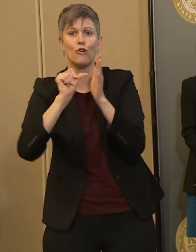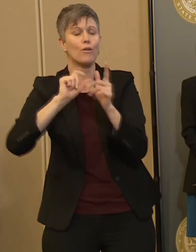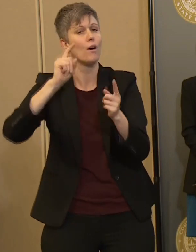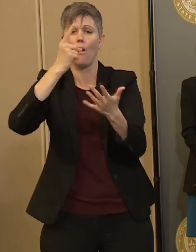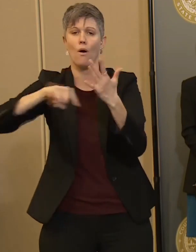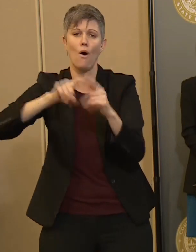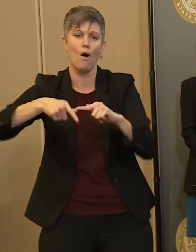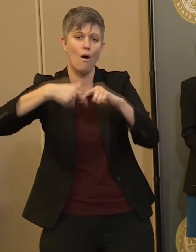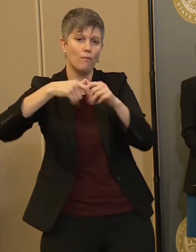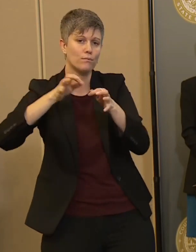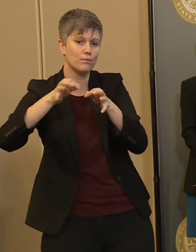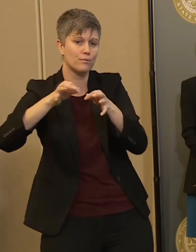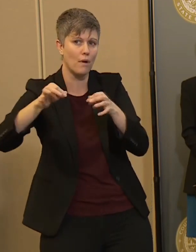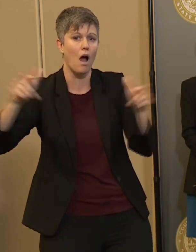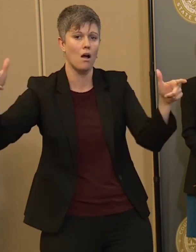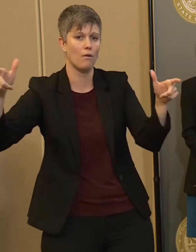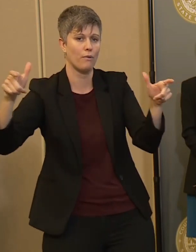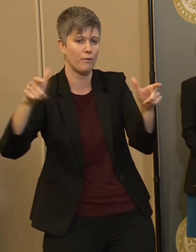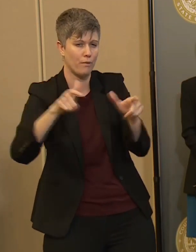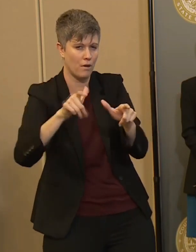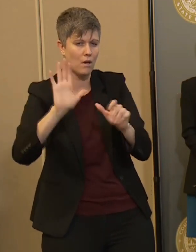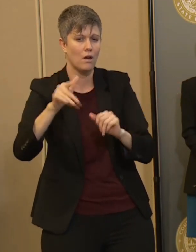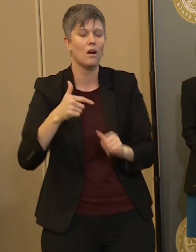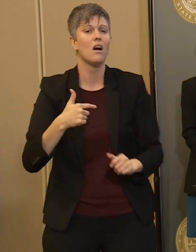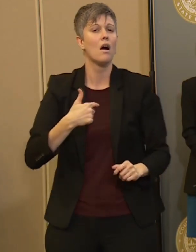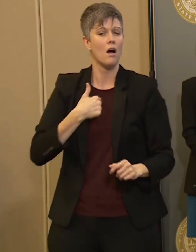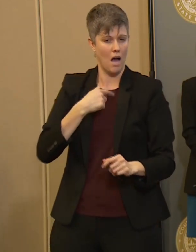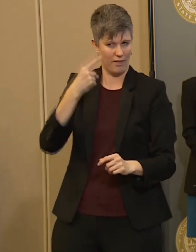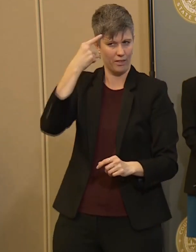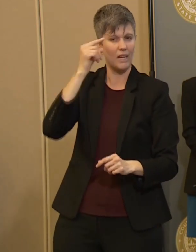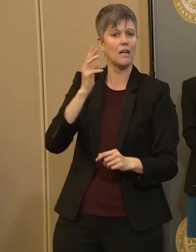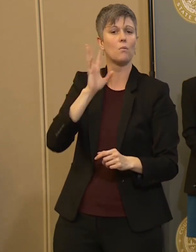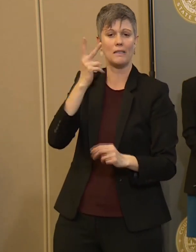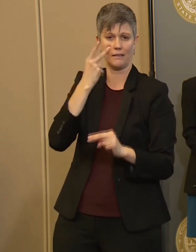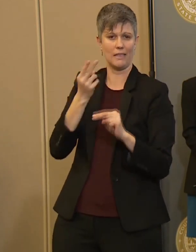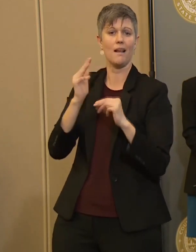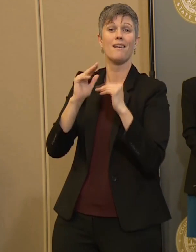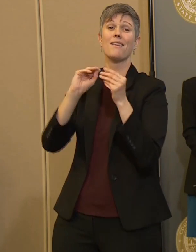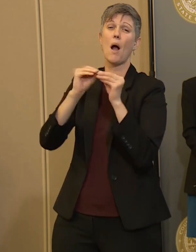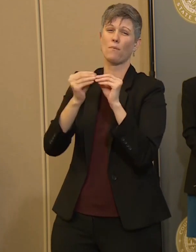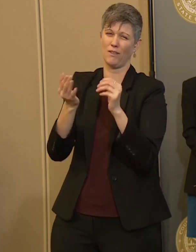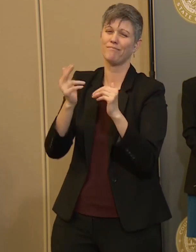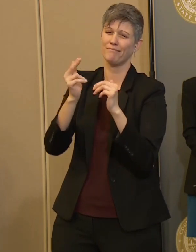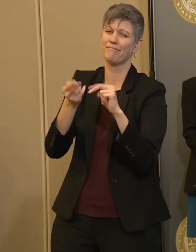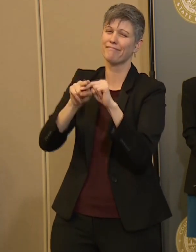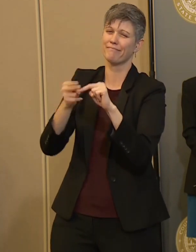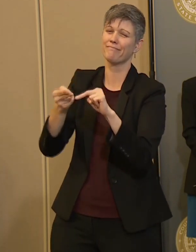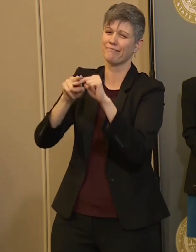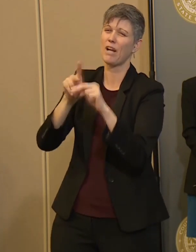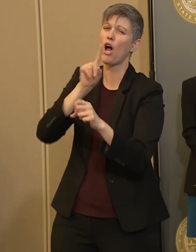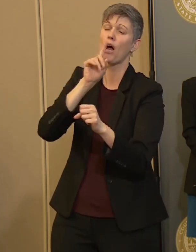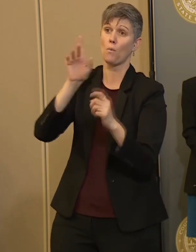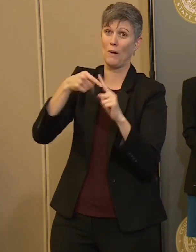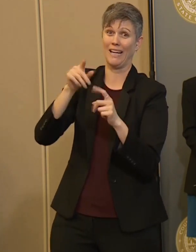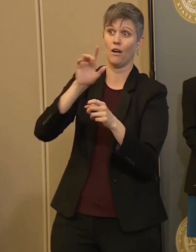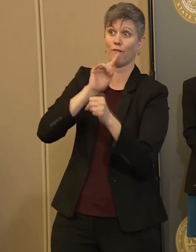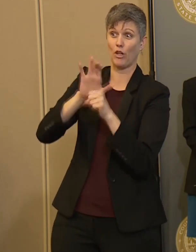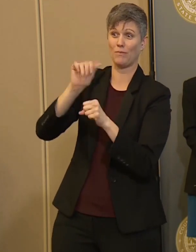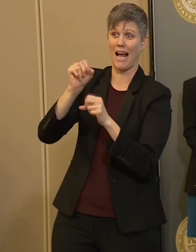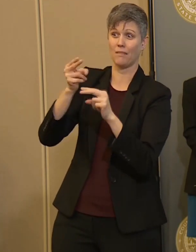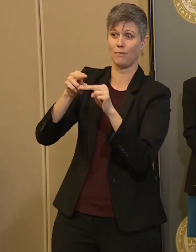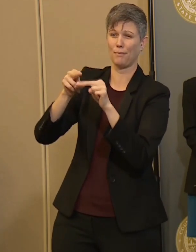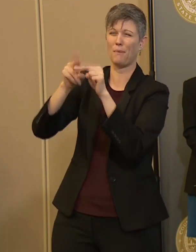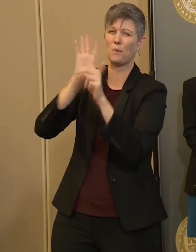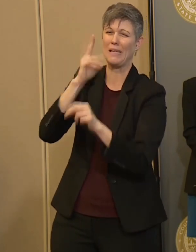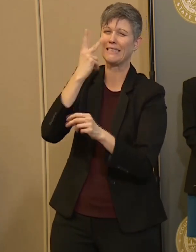there will be an increase in numbers, that we will still continue to see increases in cases and increases in hospitalizations. But by